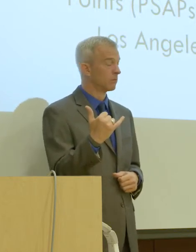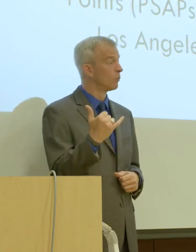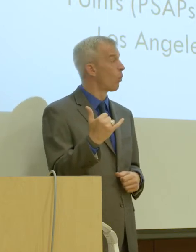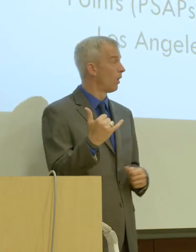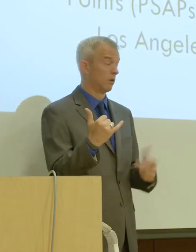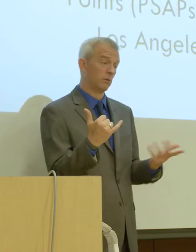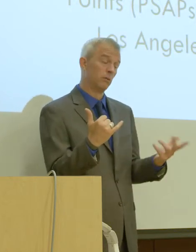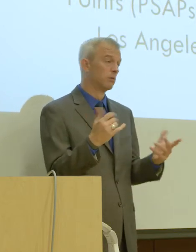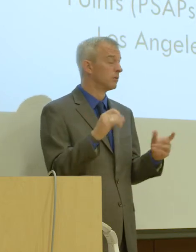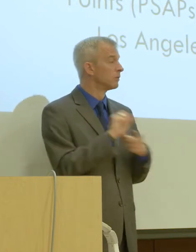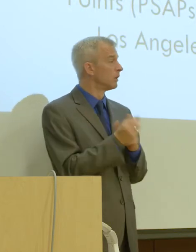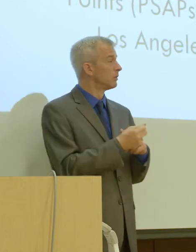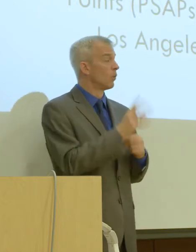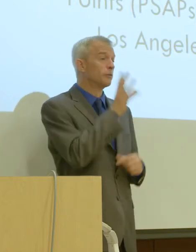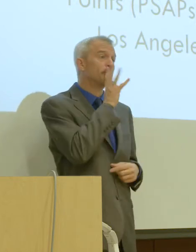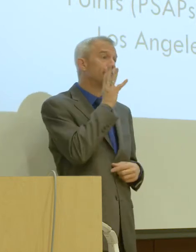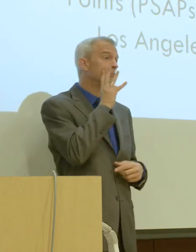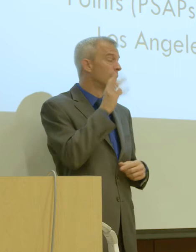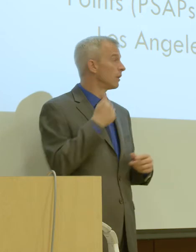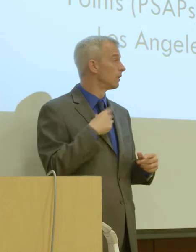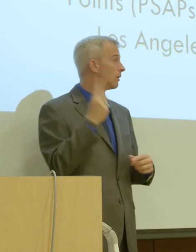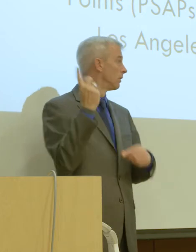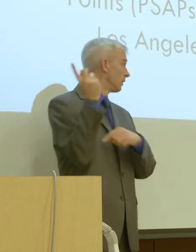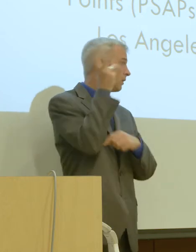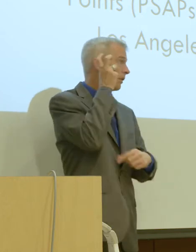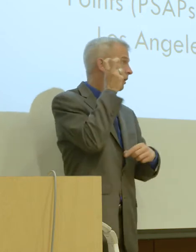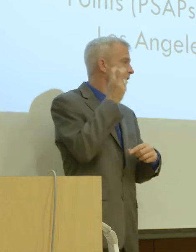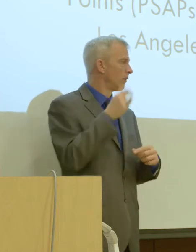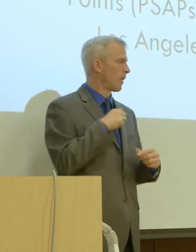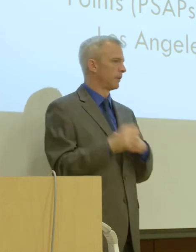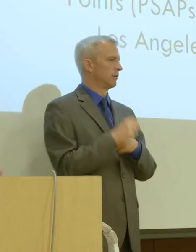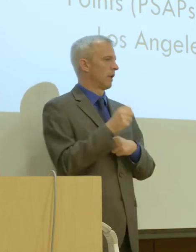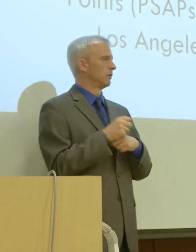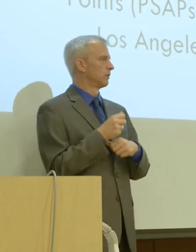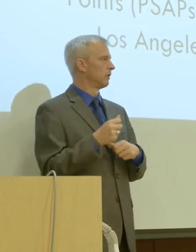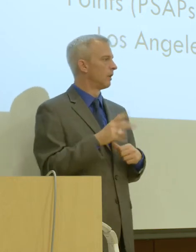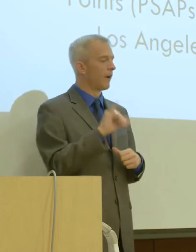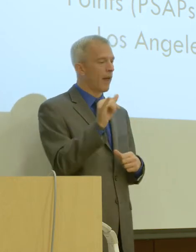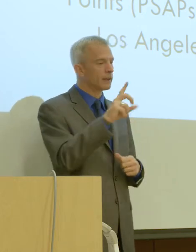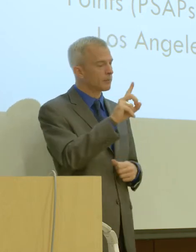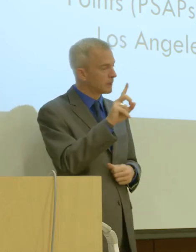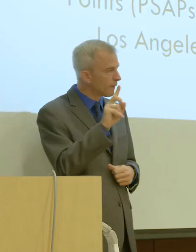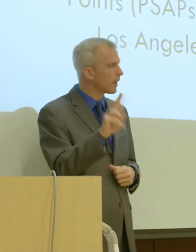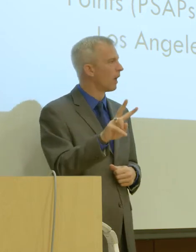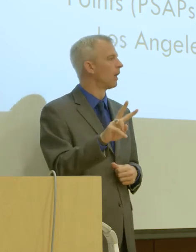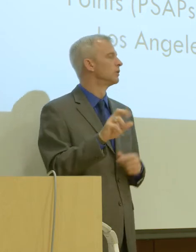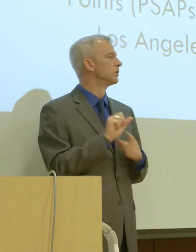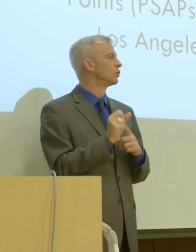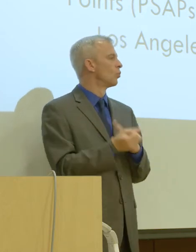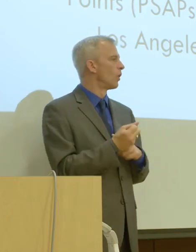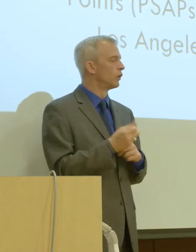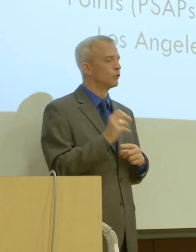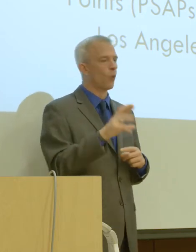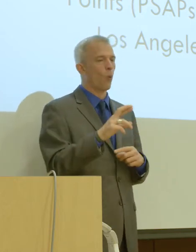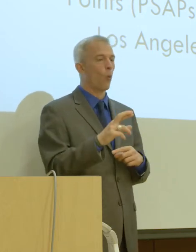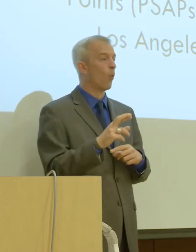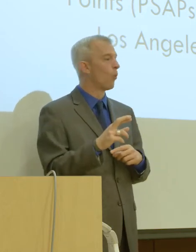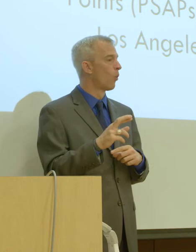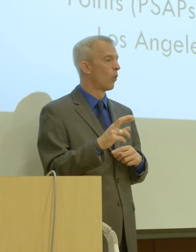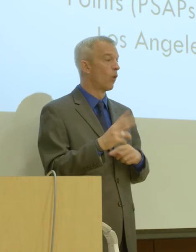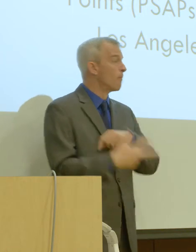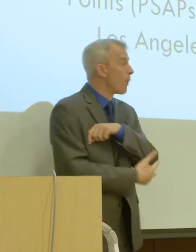yourself or others, such as a domestic violence situation or burglary